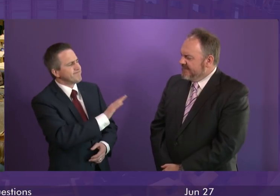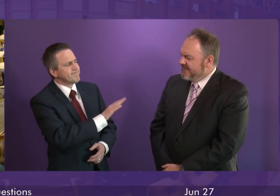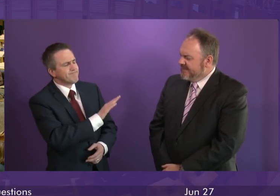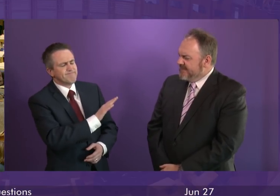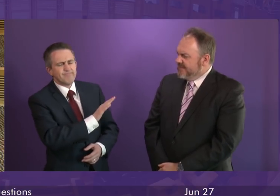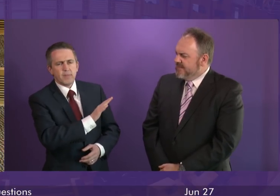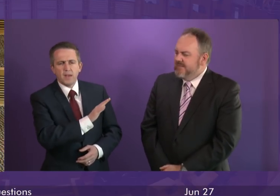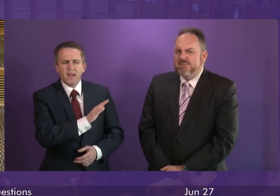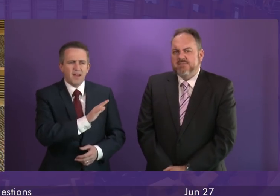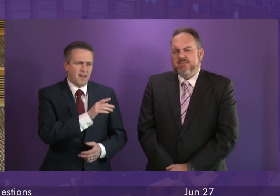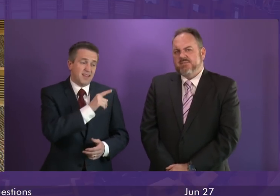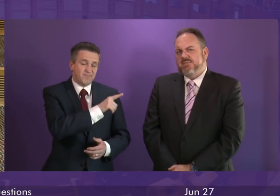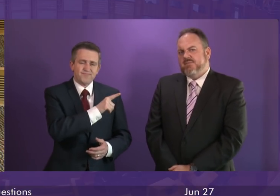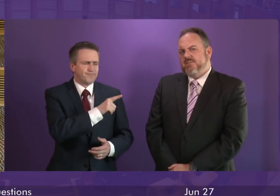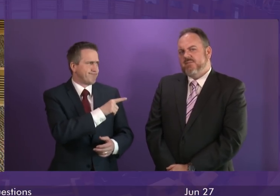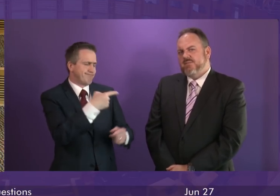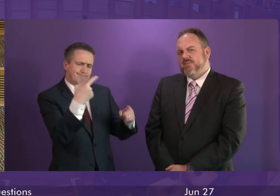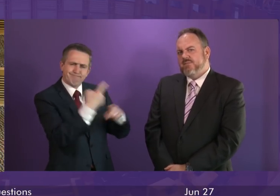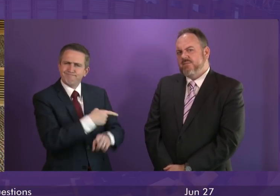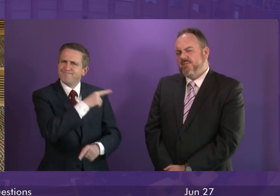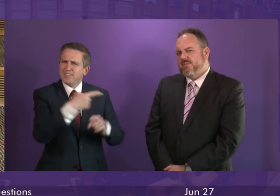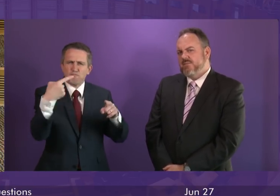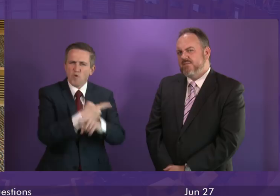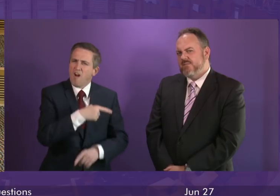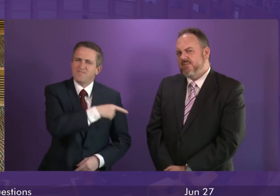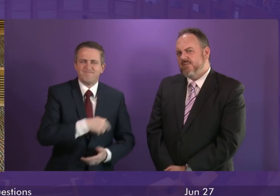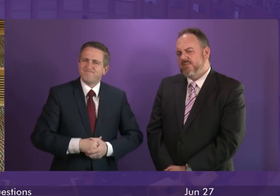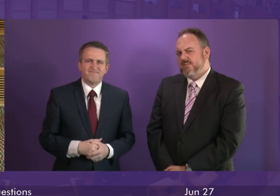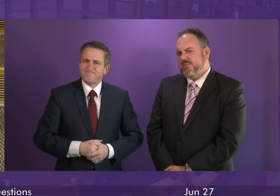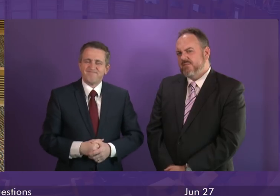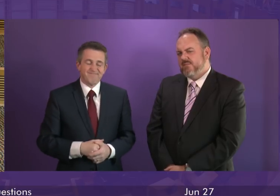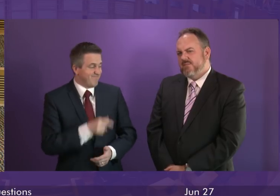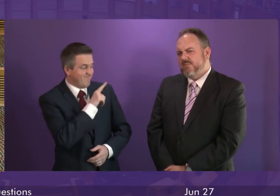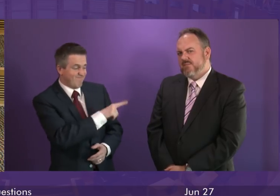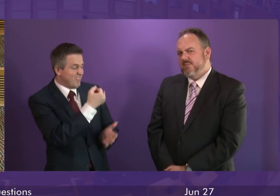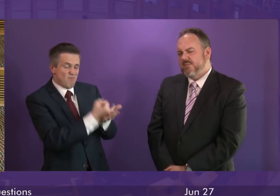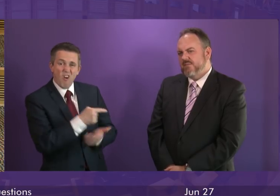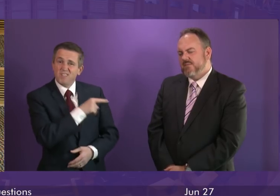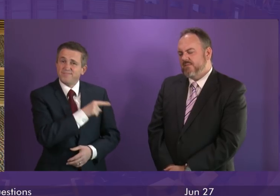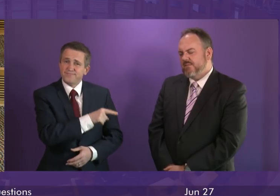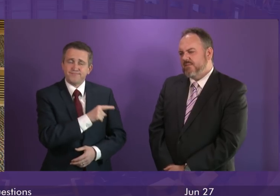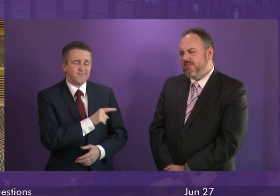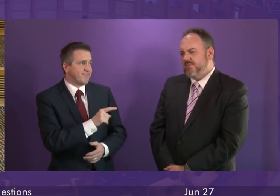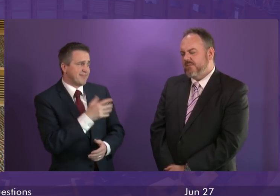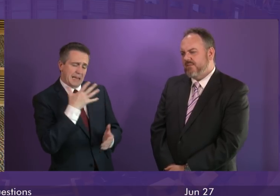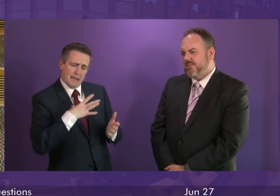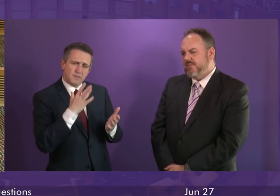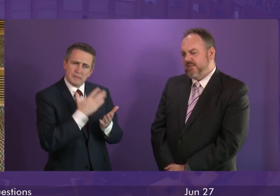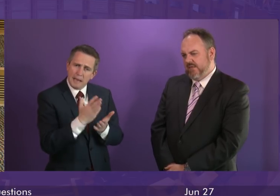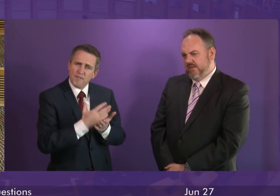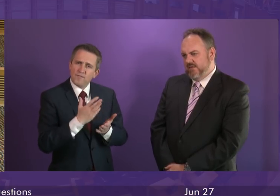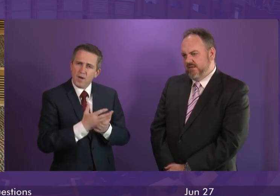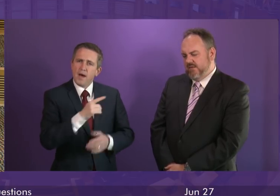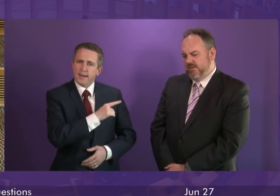was, if it was correct, Ruth Davidson might have a point, but it is not correct. It is worth pointing out, firstly,